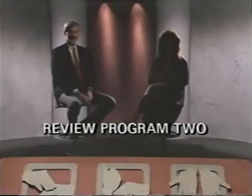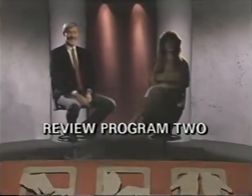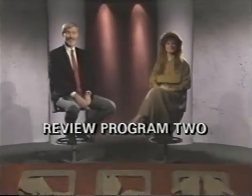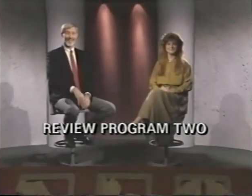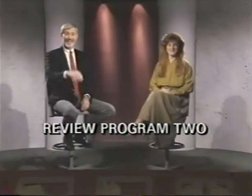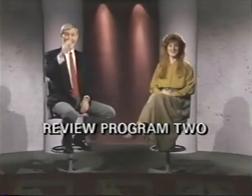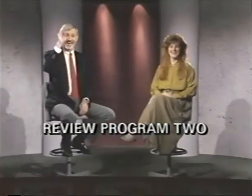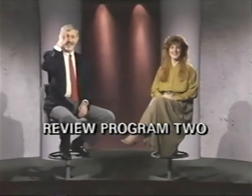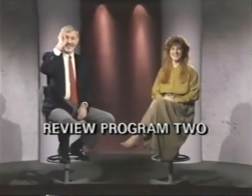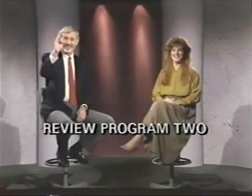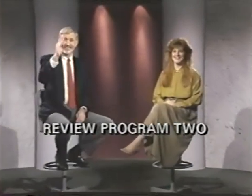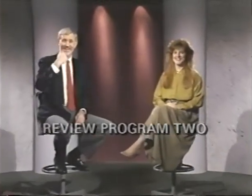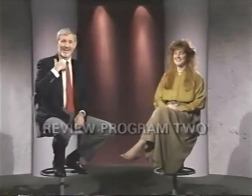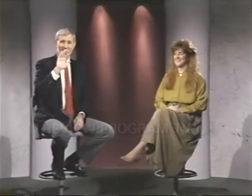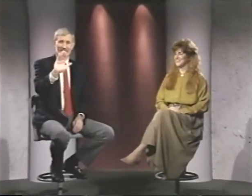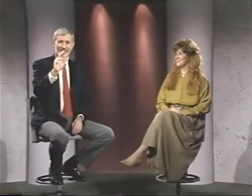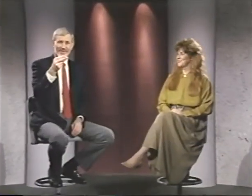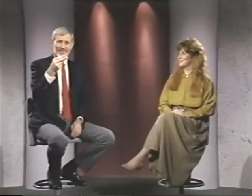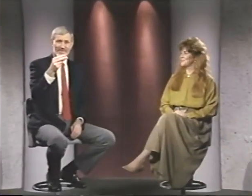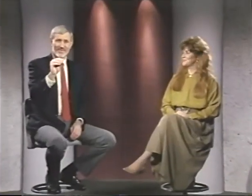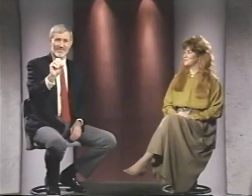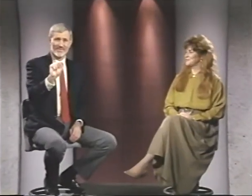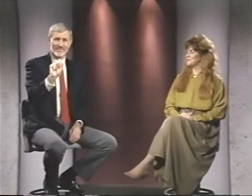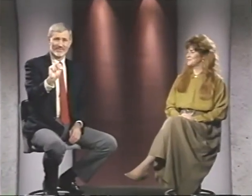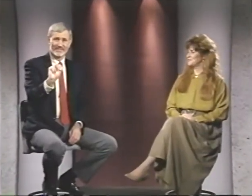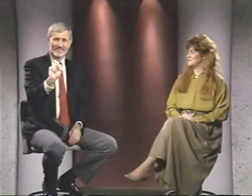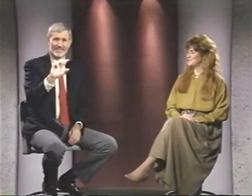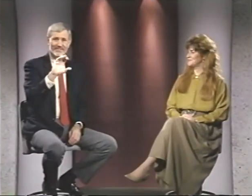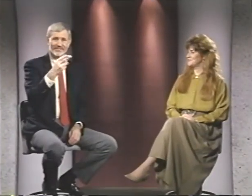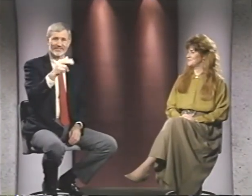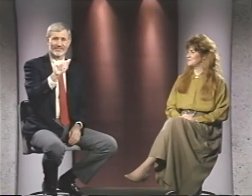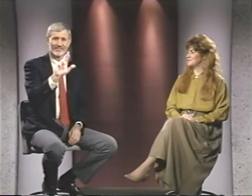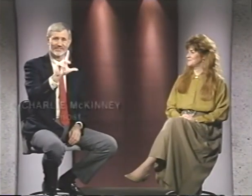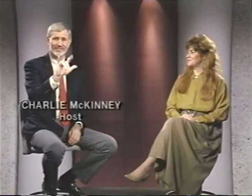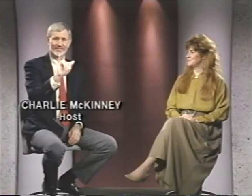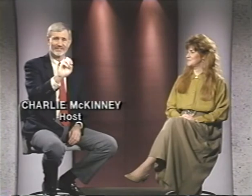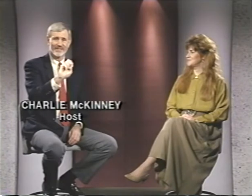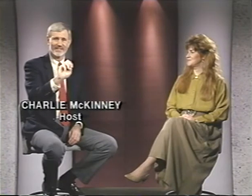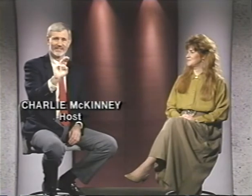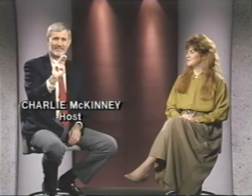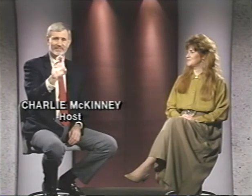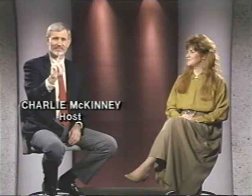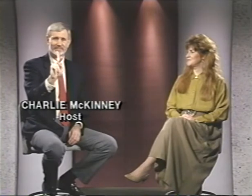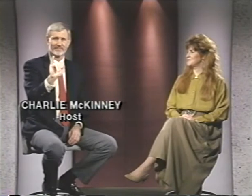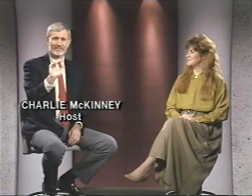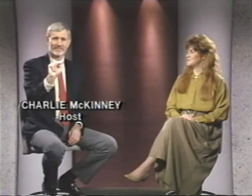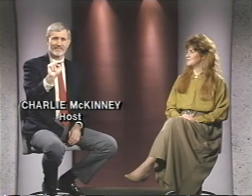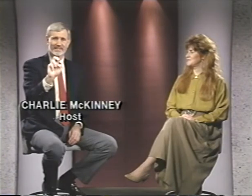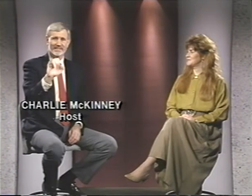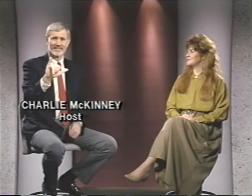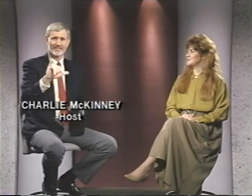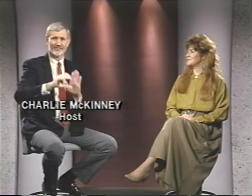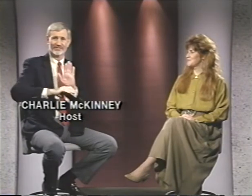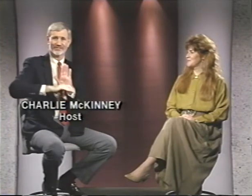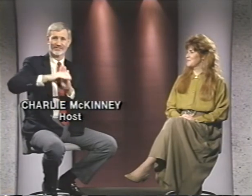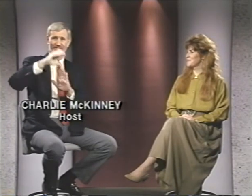Hello! I'm your host Charlie McKinney. Charlie,